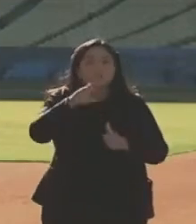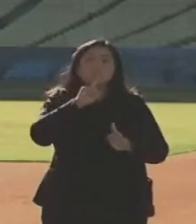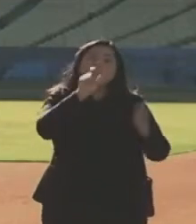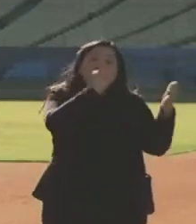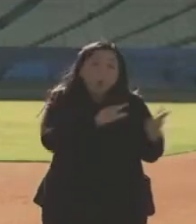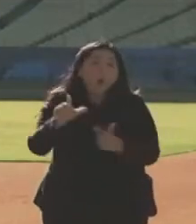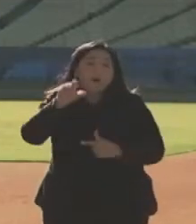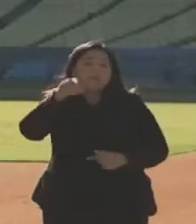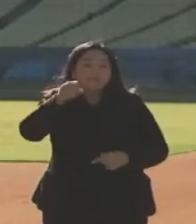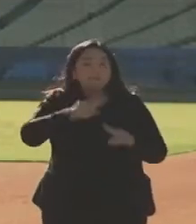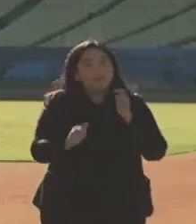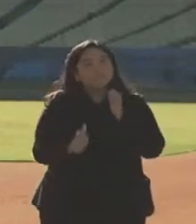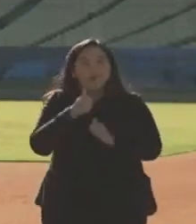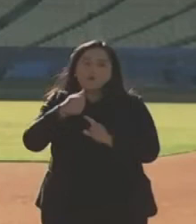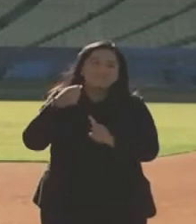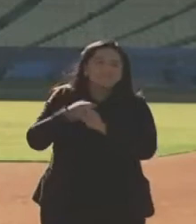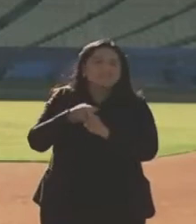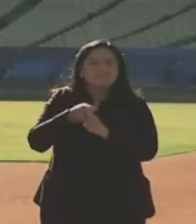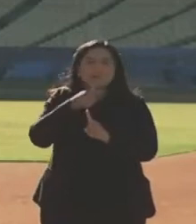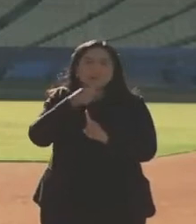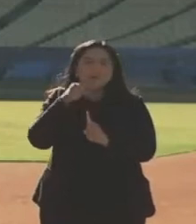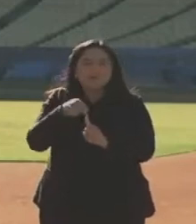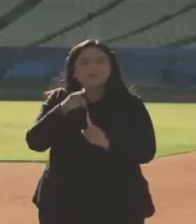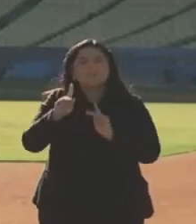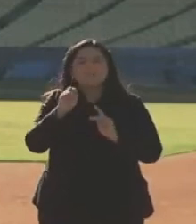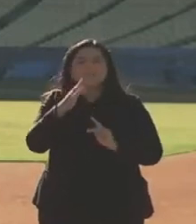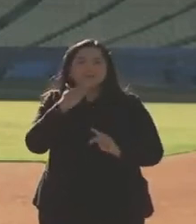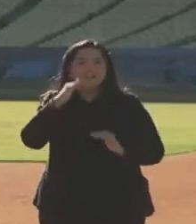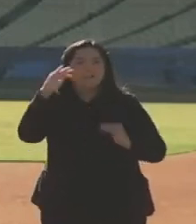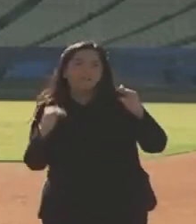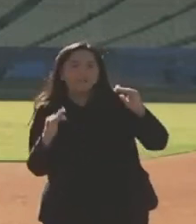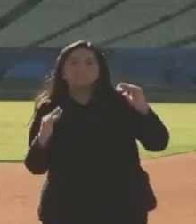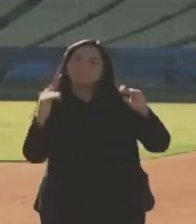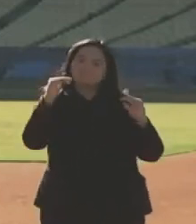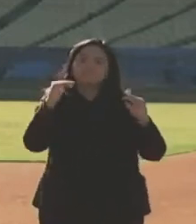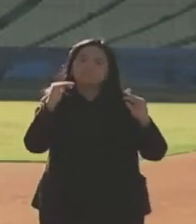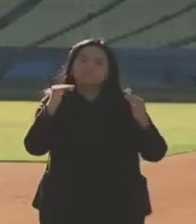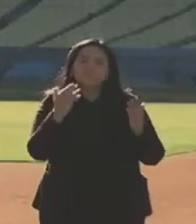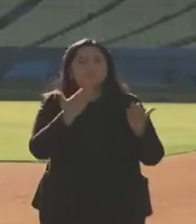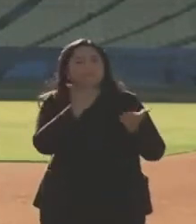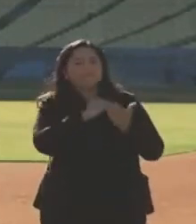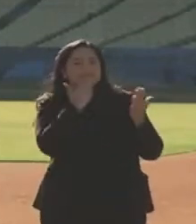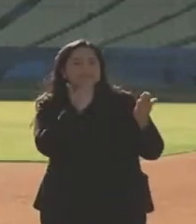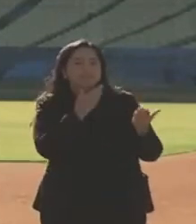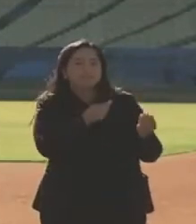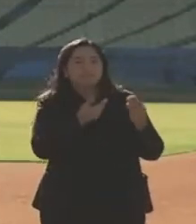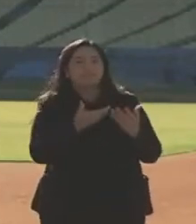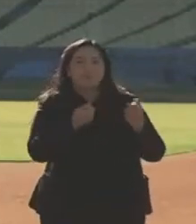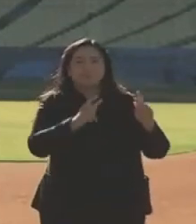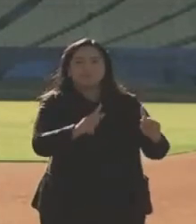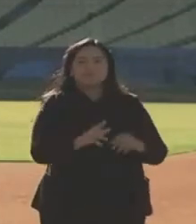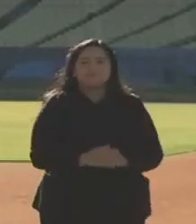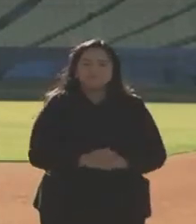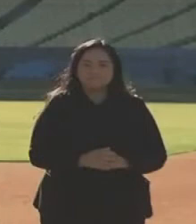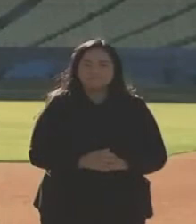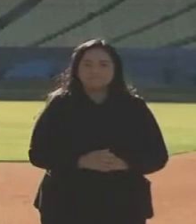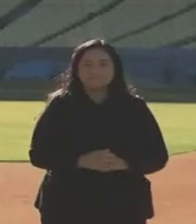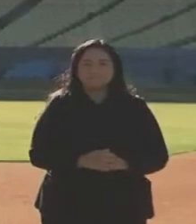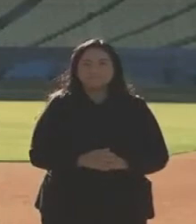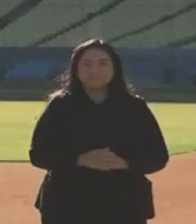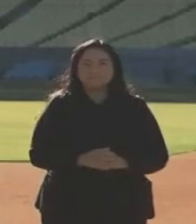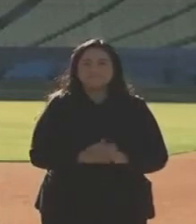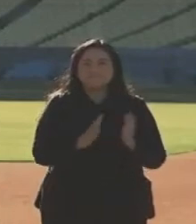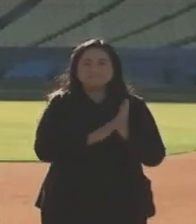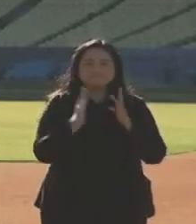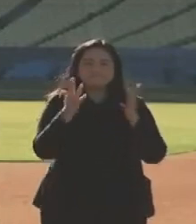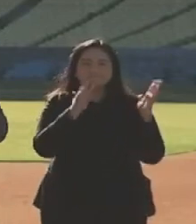but mostly people of color who are being disenfranchised and being neglected. So again, thank you for this opportunity. Thank you, sir. Appreciate